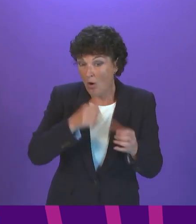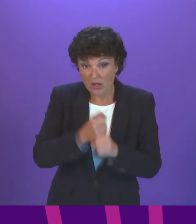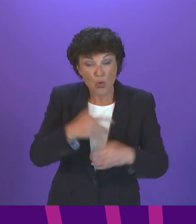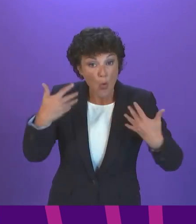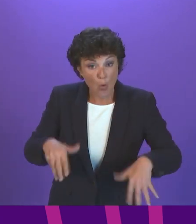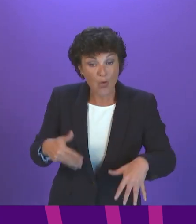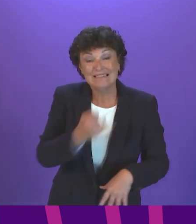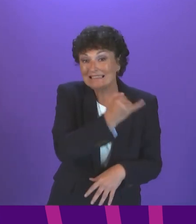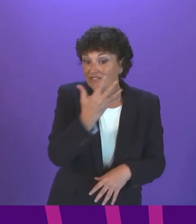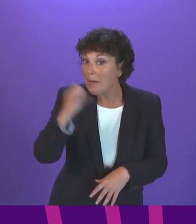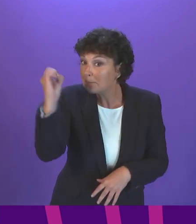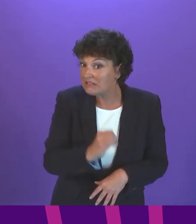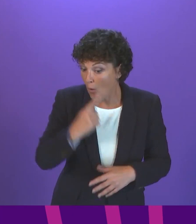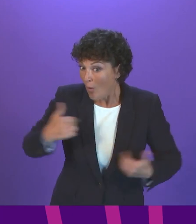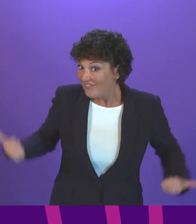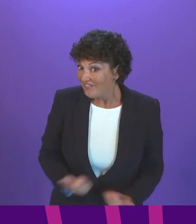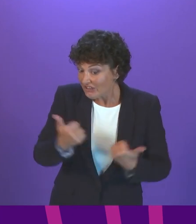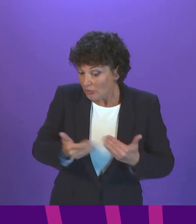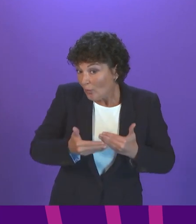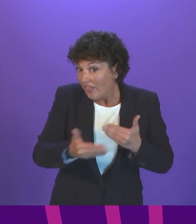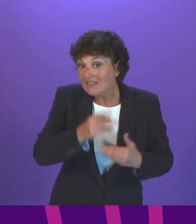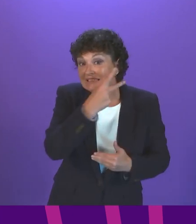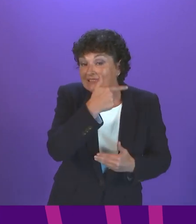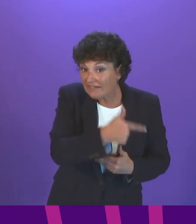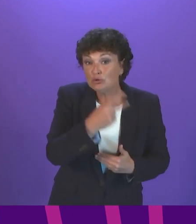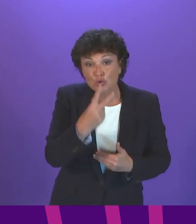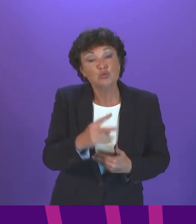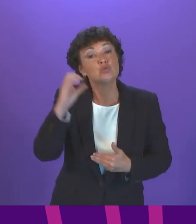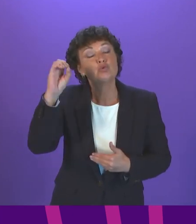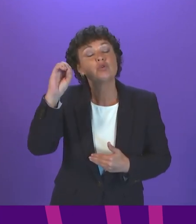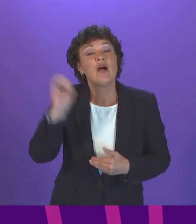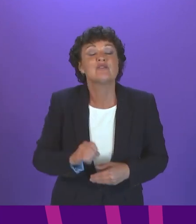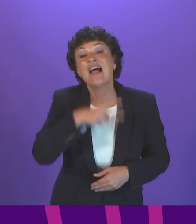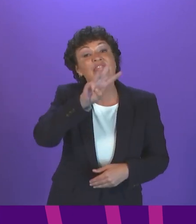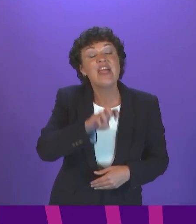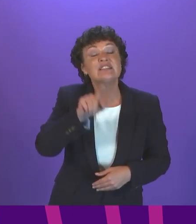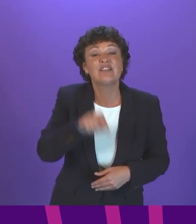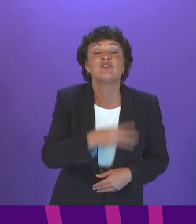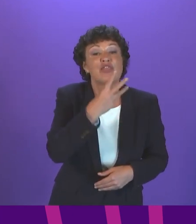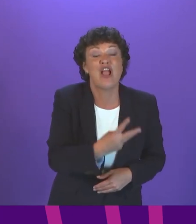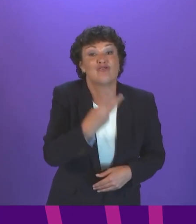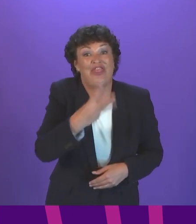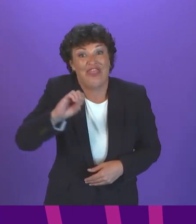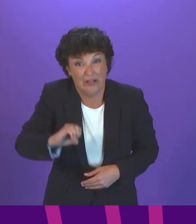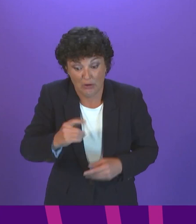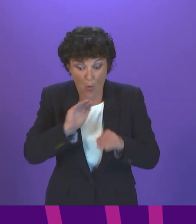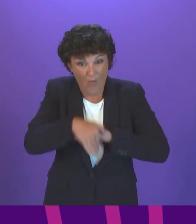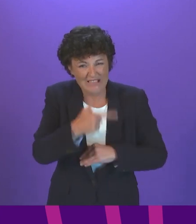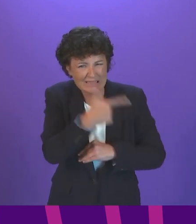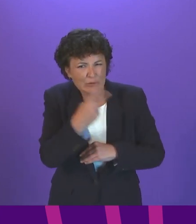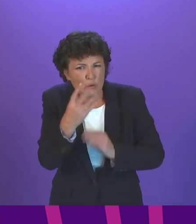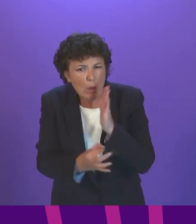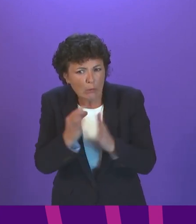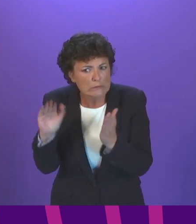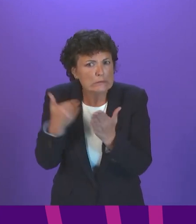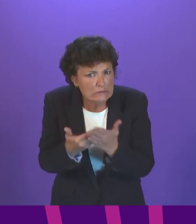of completed contact tracing was completed within 72 hours. That is 13,330 taking over the 72 hours from